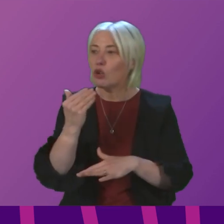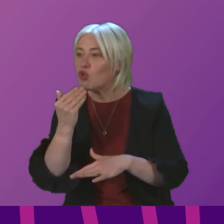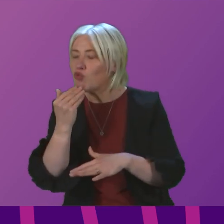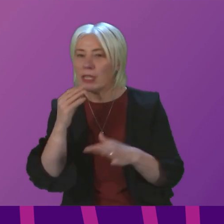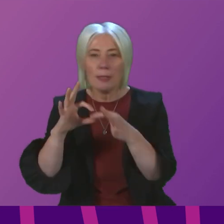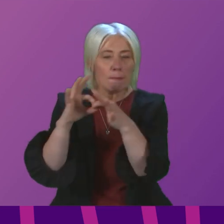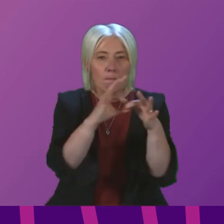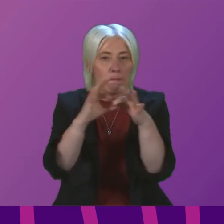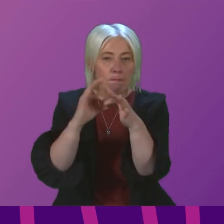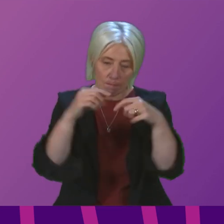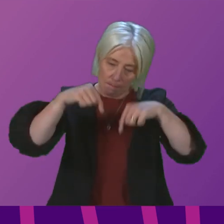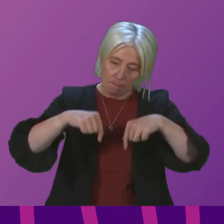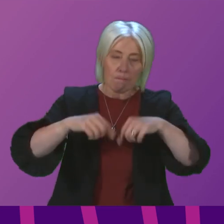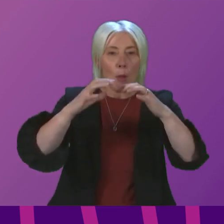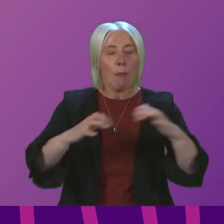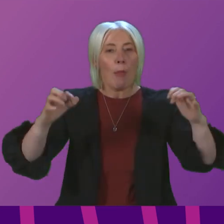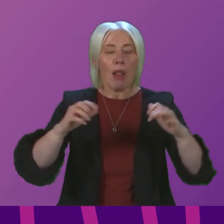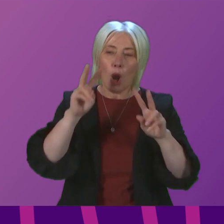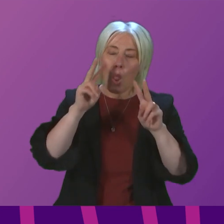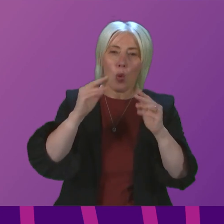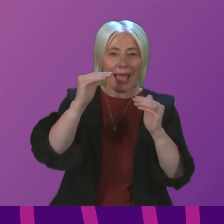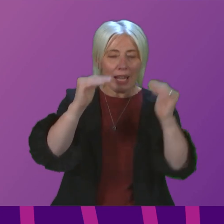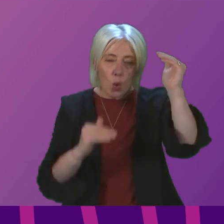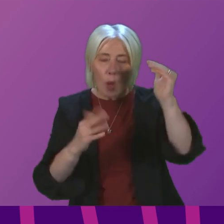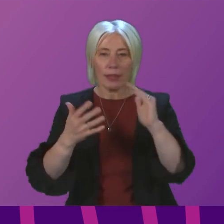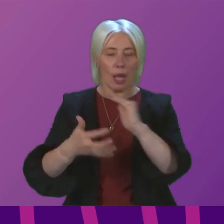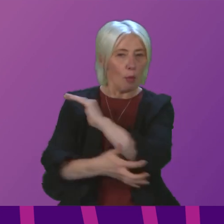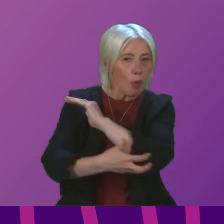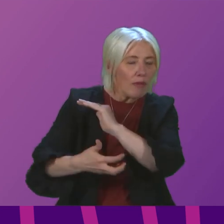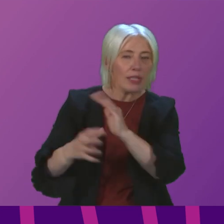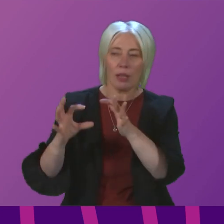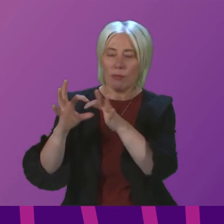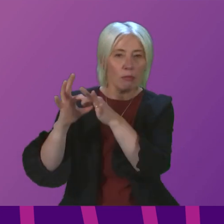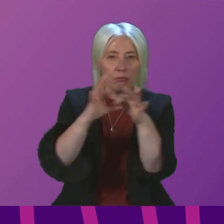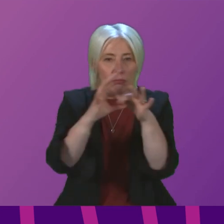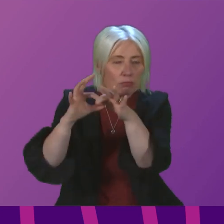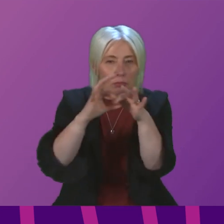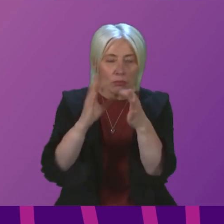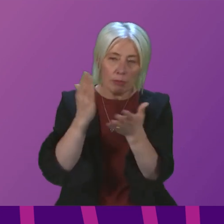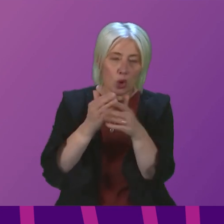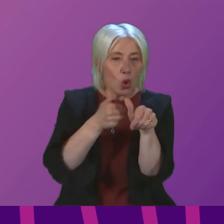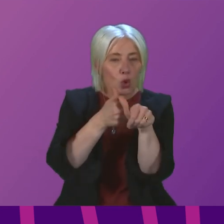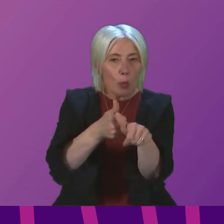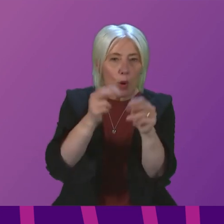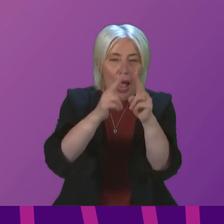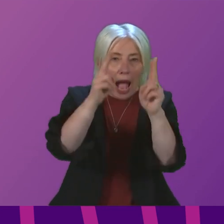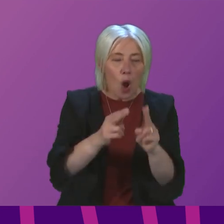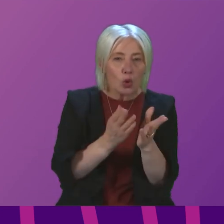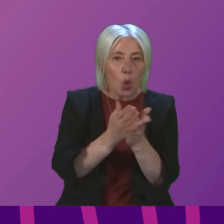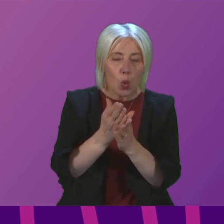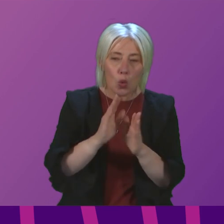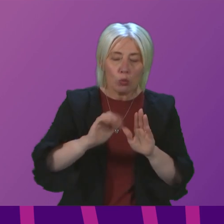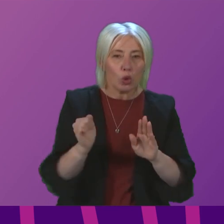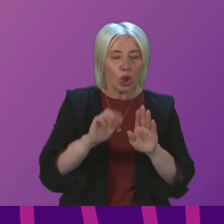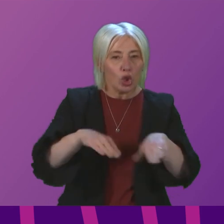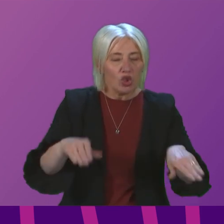Green Group in this Parliament to tackle inequality and poverty. We have worked together to ensure that we are supporting households through the Scottish Child